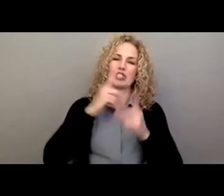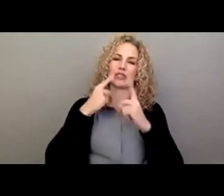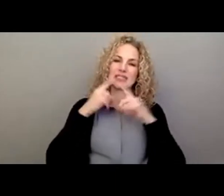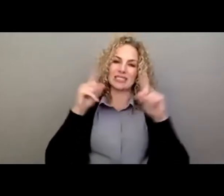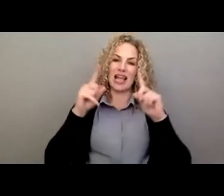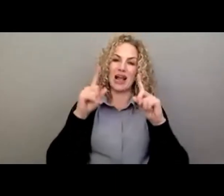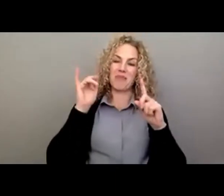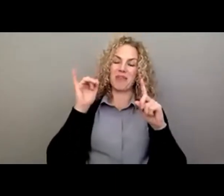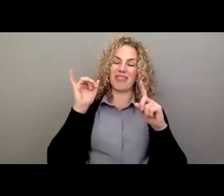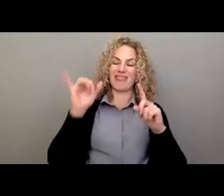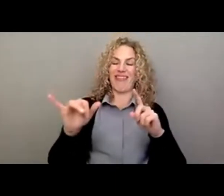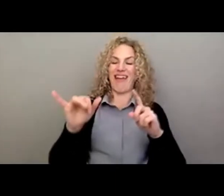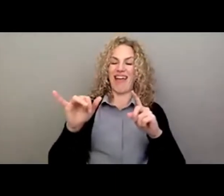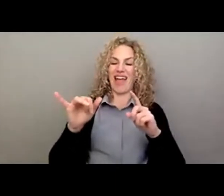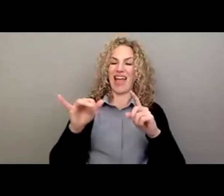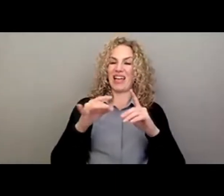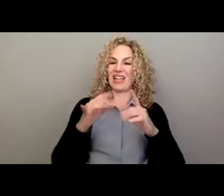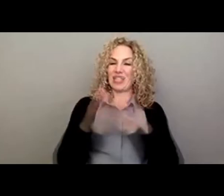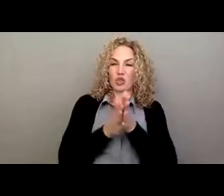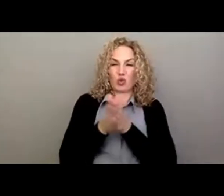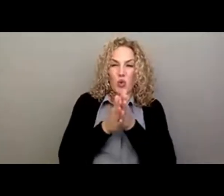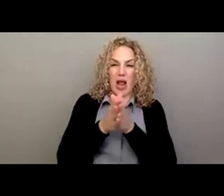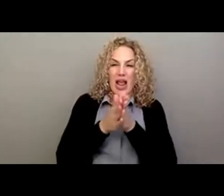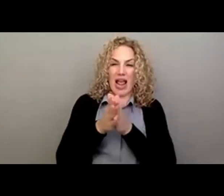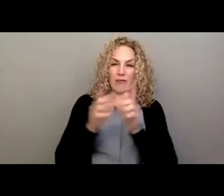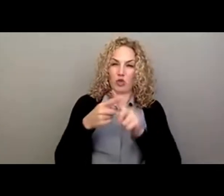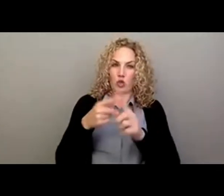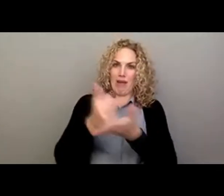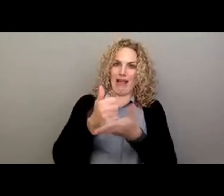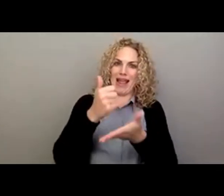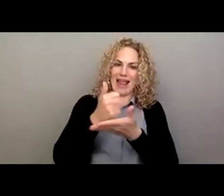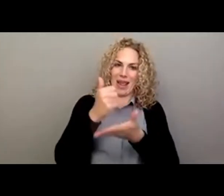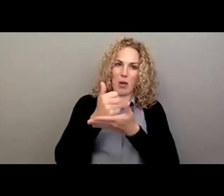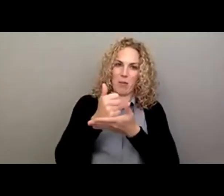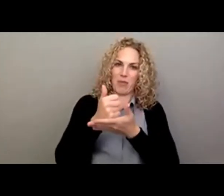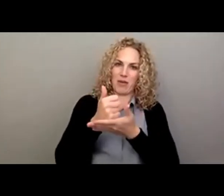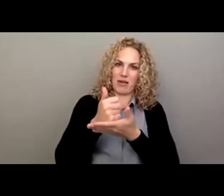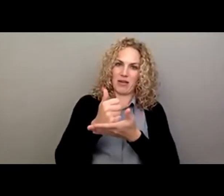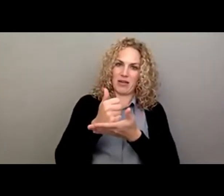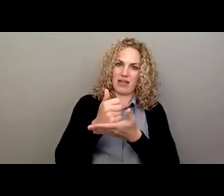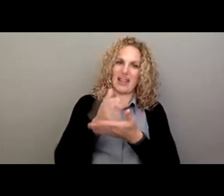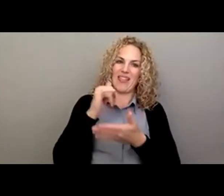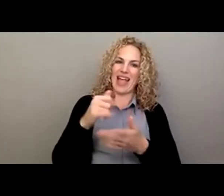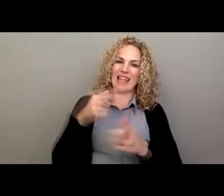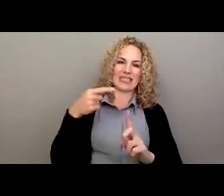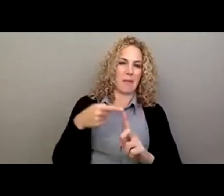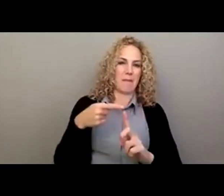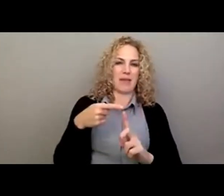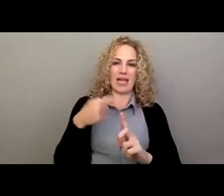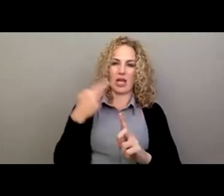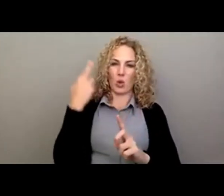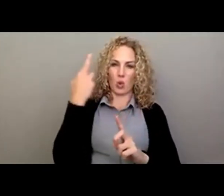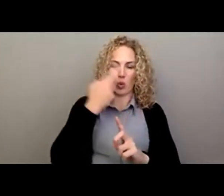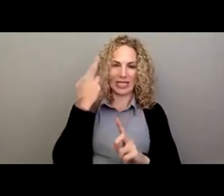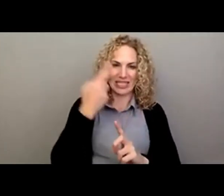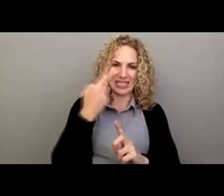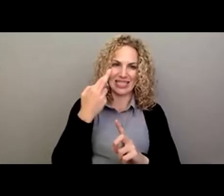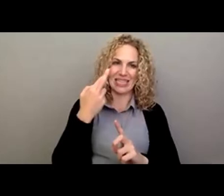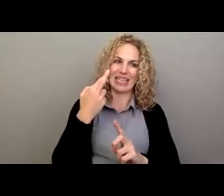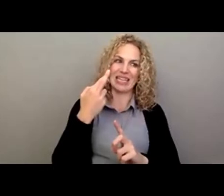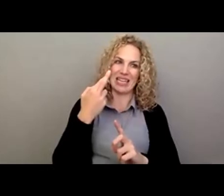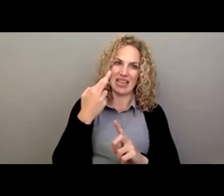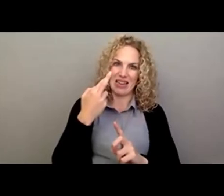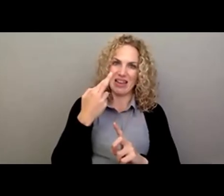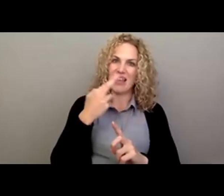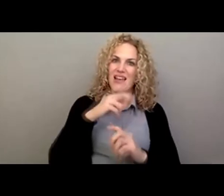that drive to be helpful is the underlying reasoning, I should say, reasoning